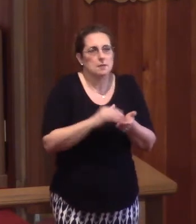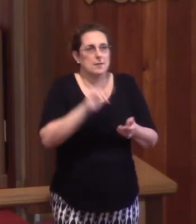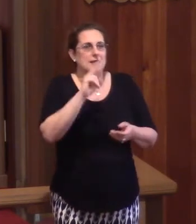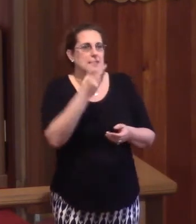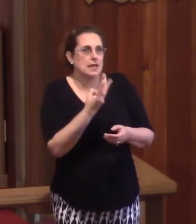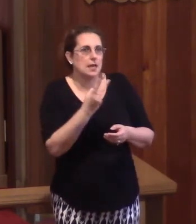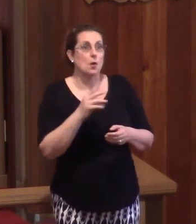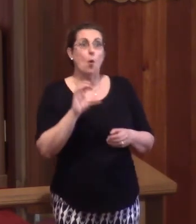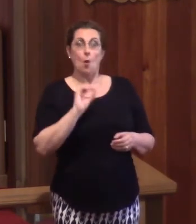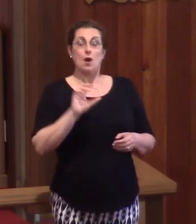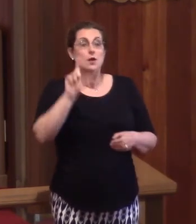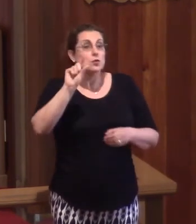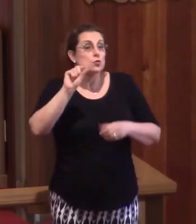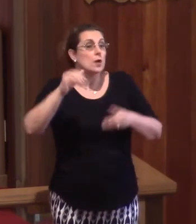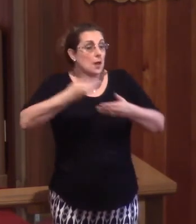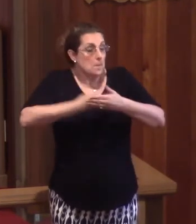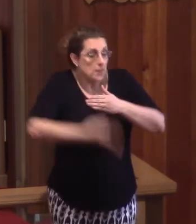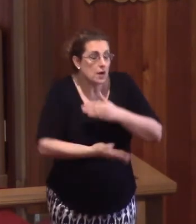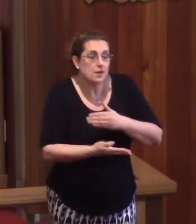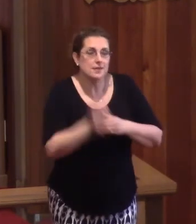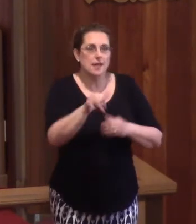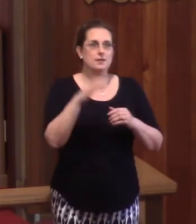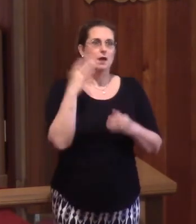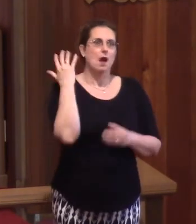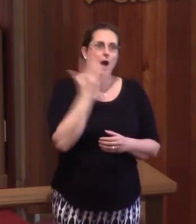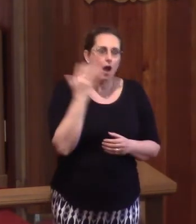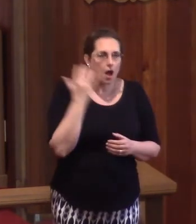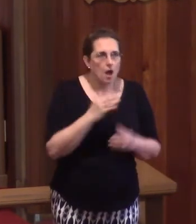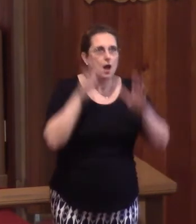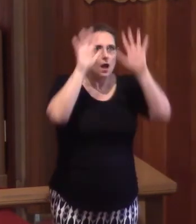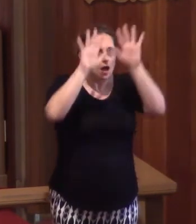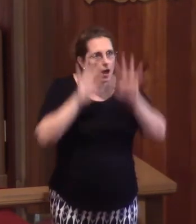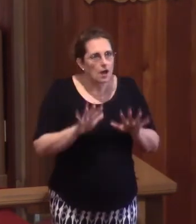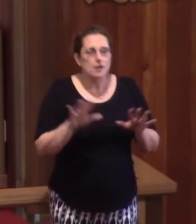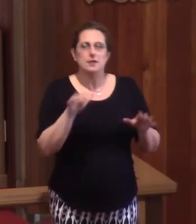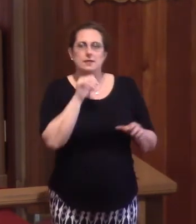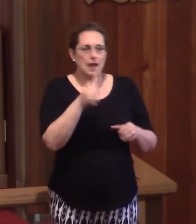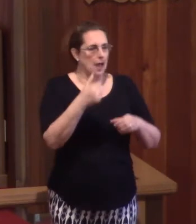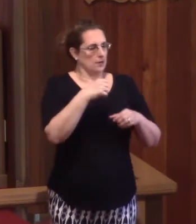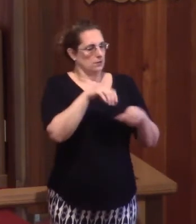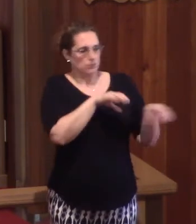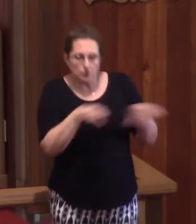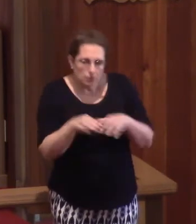birth be great? Wouldn't it be great to not make the same mistake?